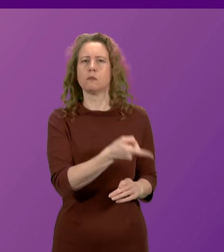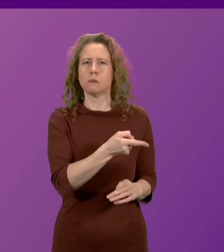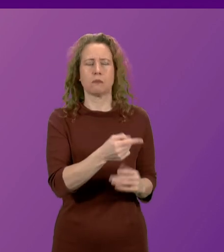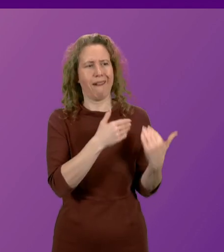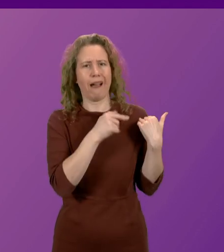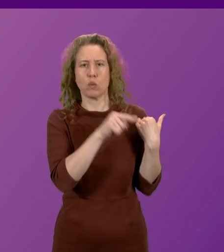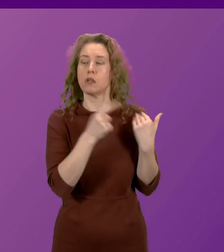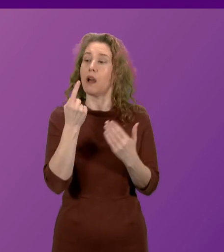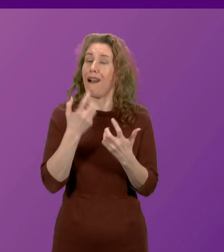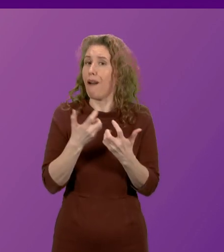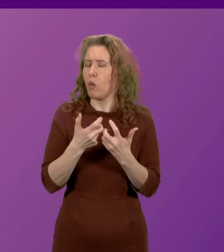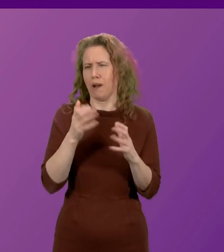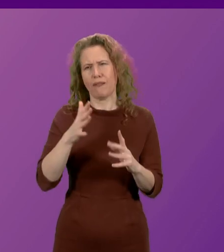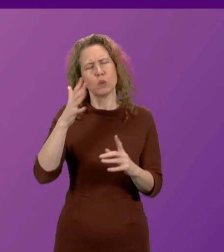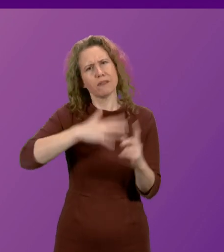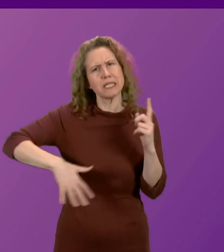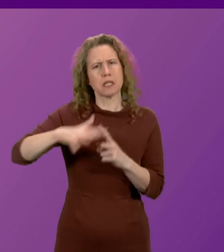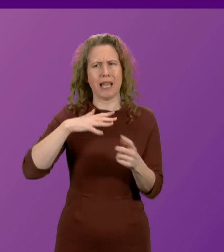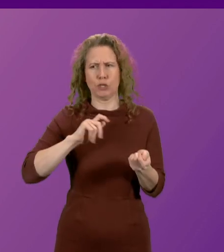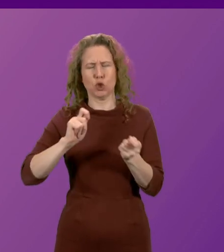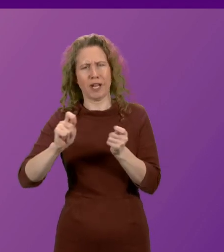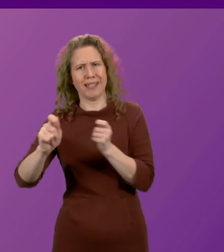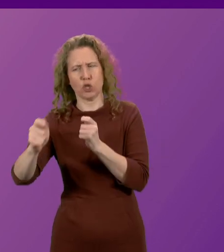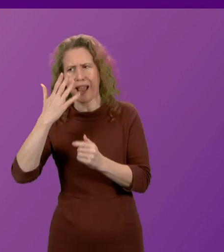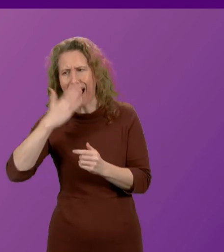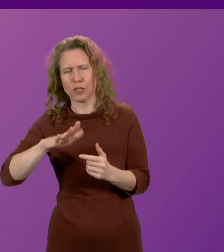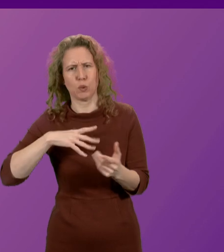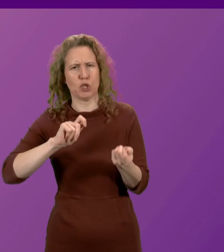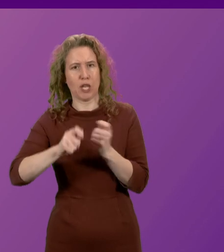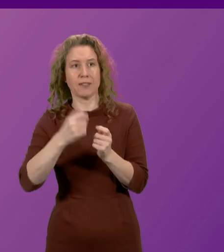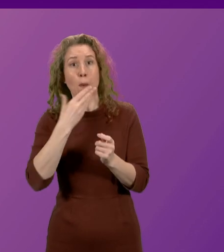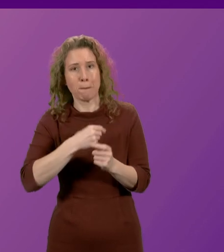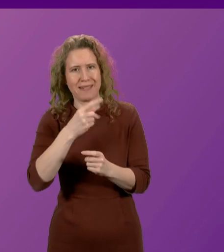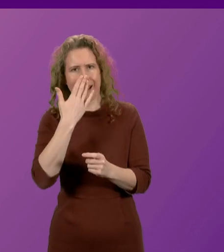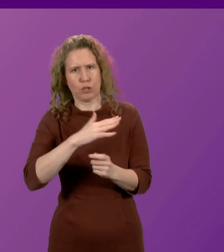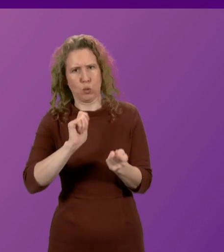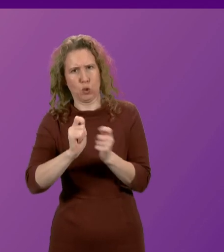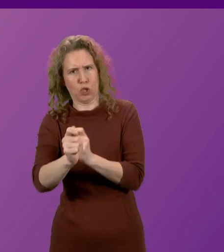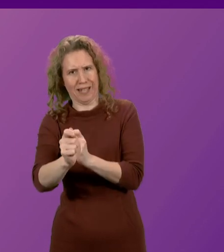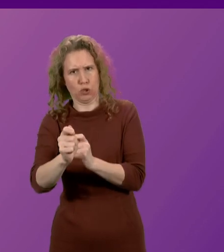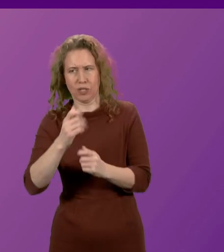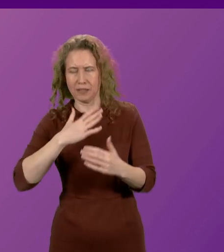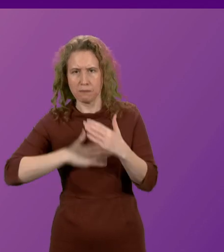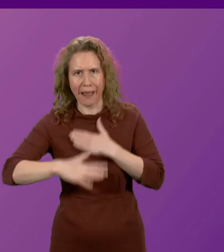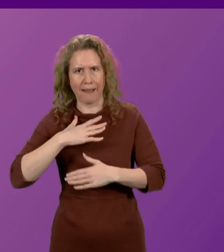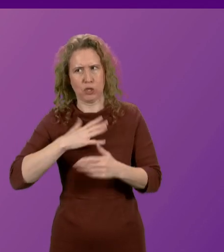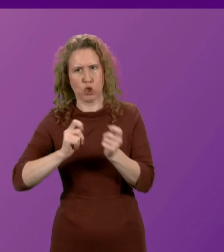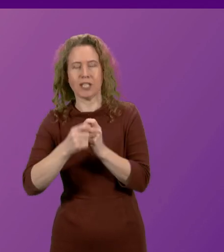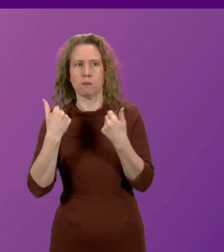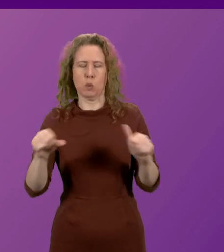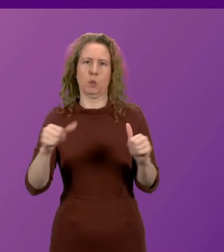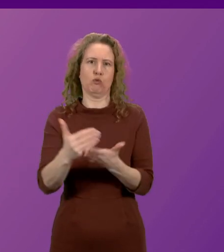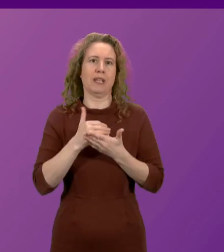it is only through fundamental societal change in the behaviours and attitudes of men that women can be protected. Pauline McNeill.